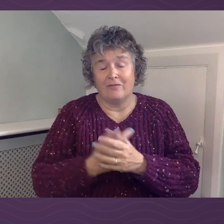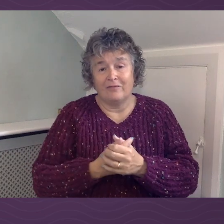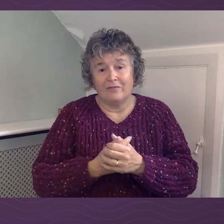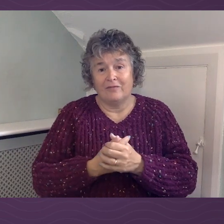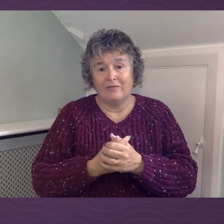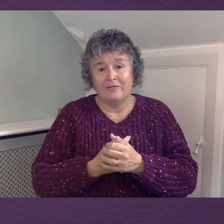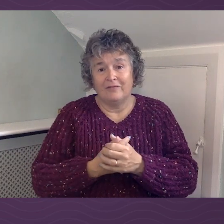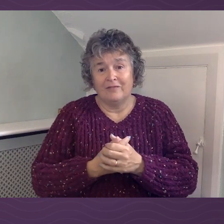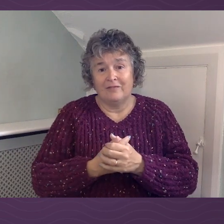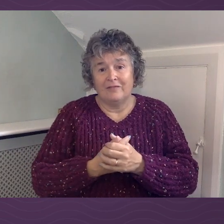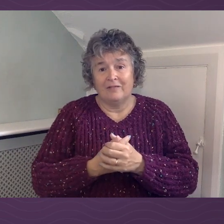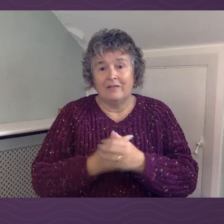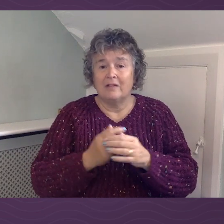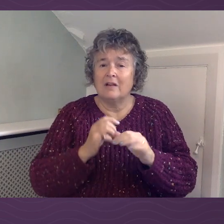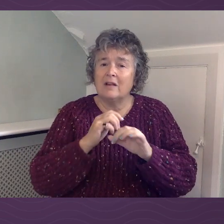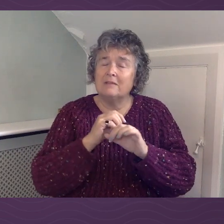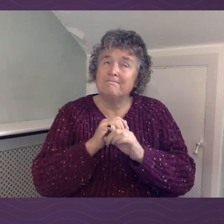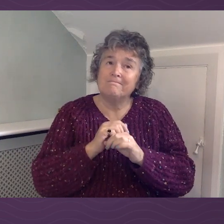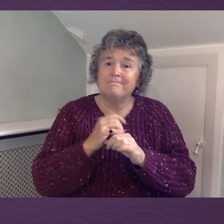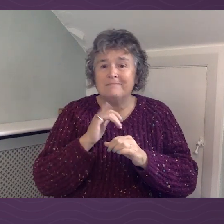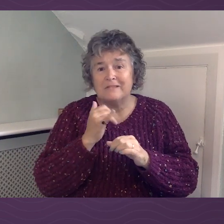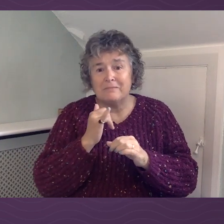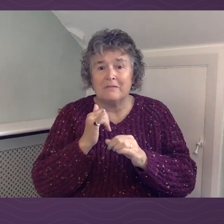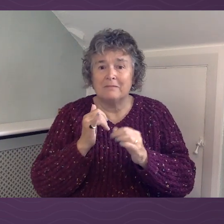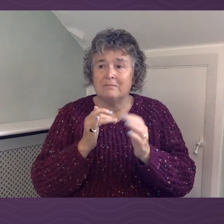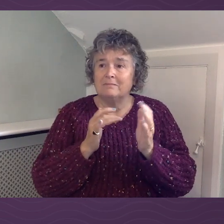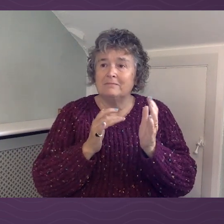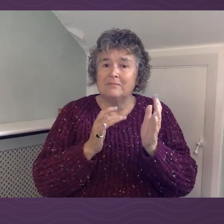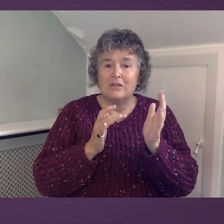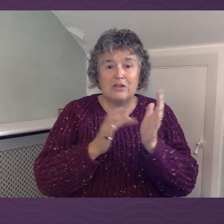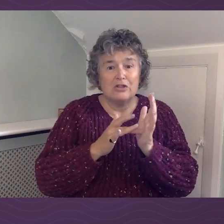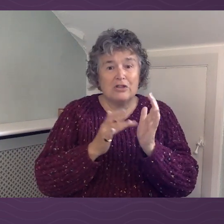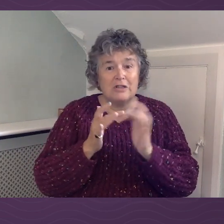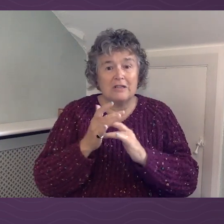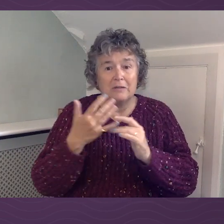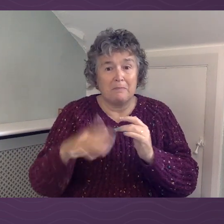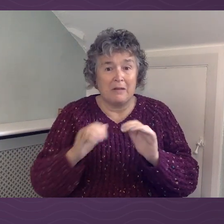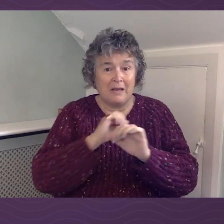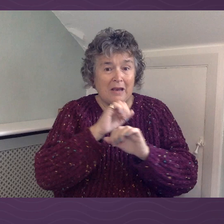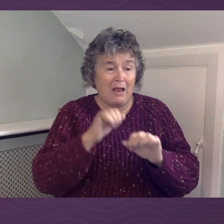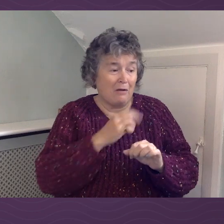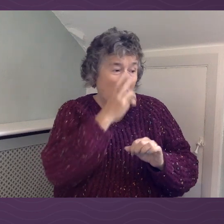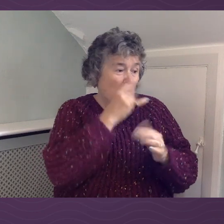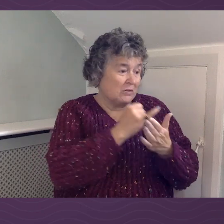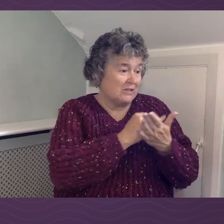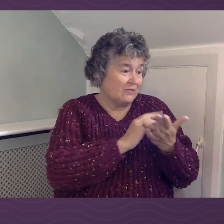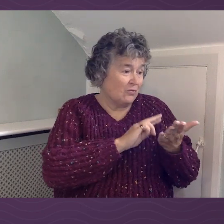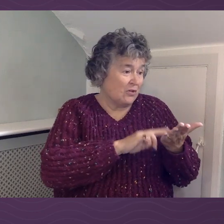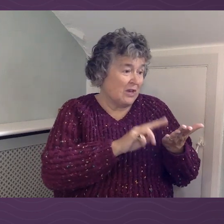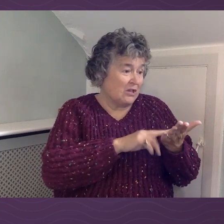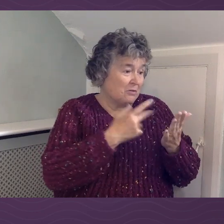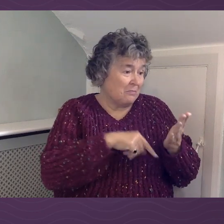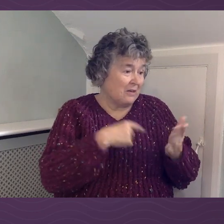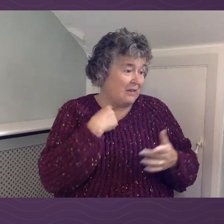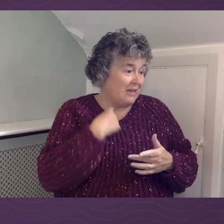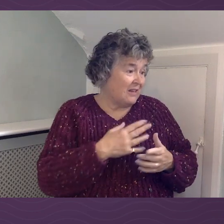And part of our problem is, Jesus has killed our old sin for nature, and we often try and resurrect it. We try